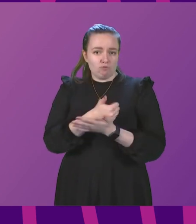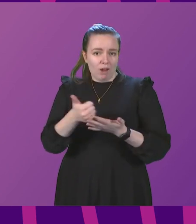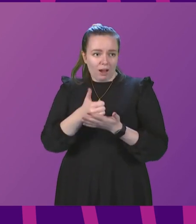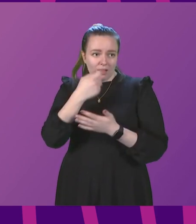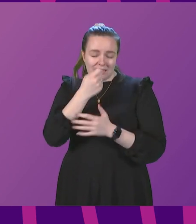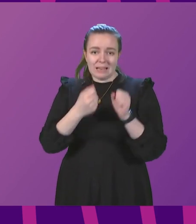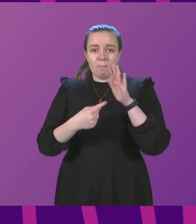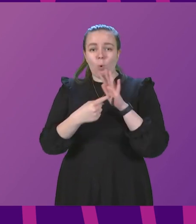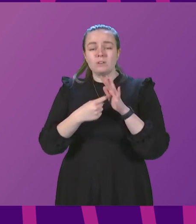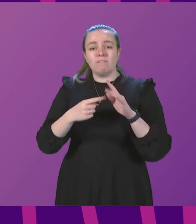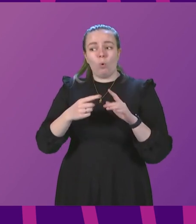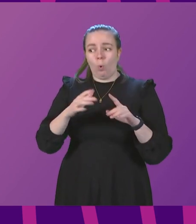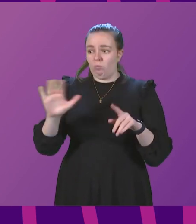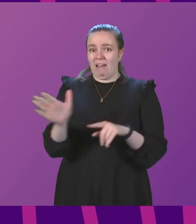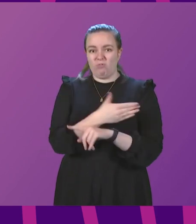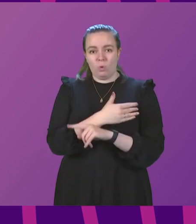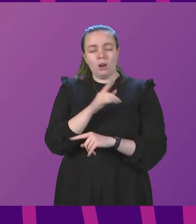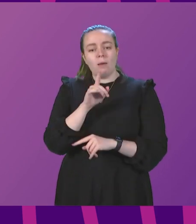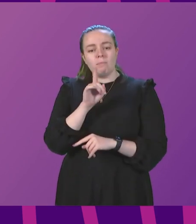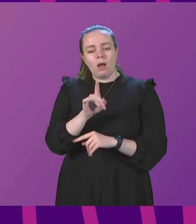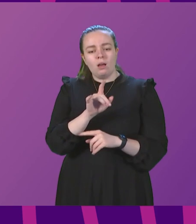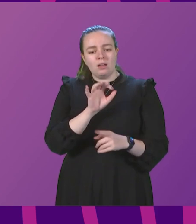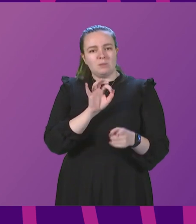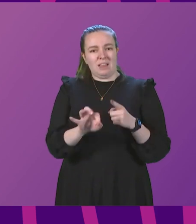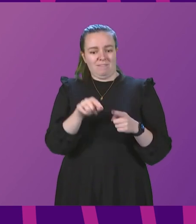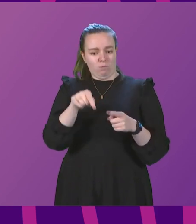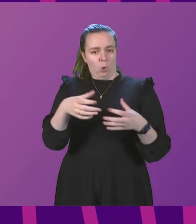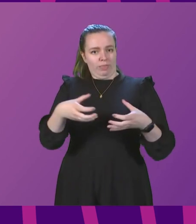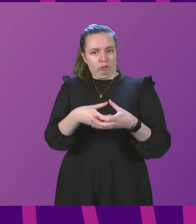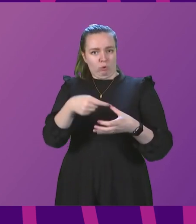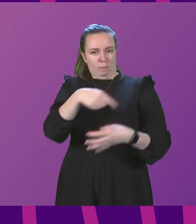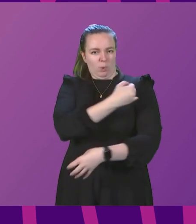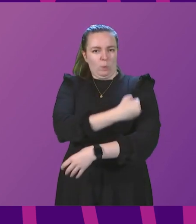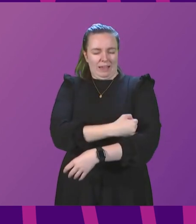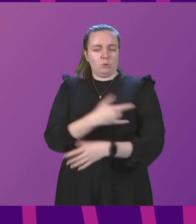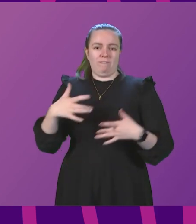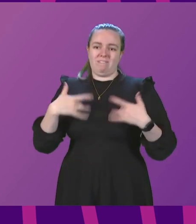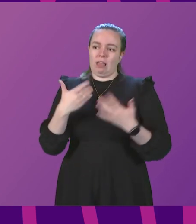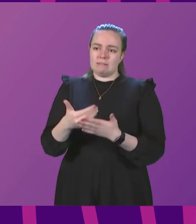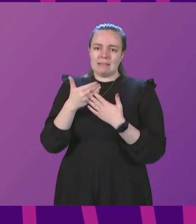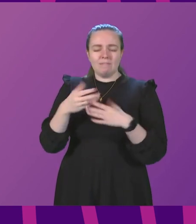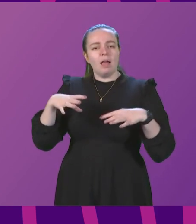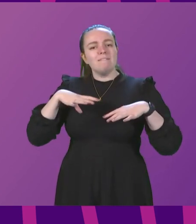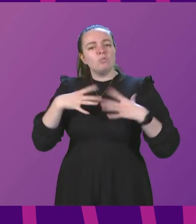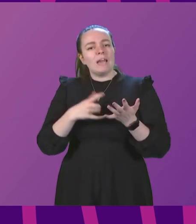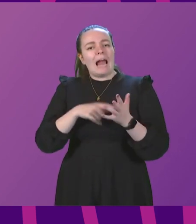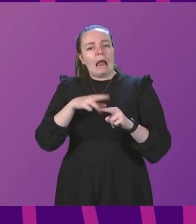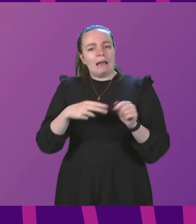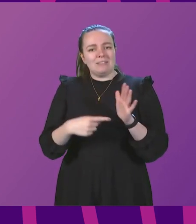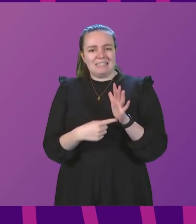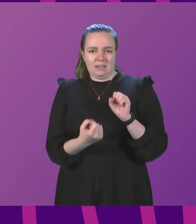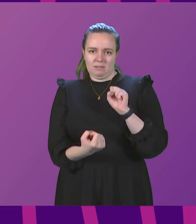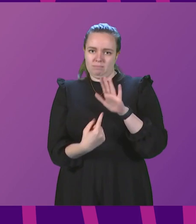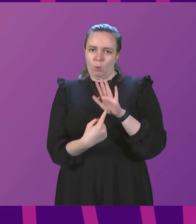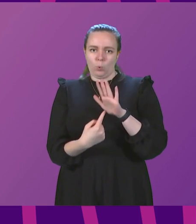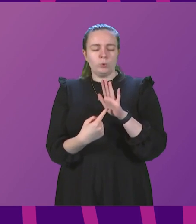everyone, but in particular for this group in order to feel safe. that pre-lateral flow tests are therefore essential for this group.